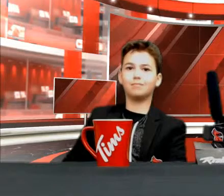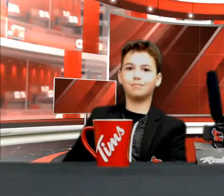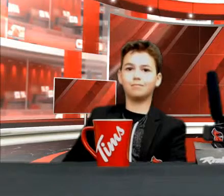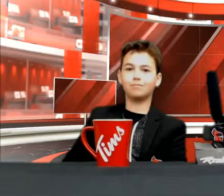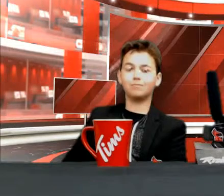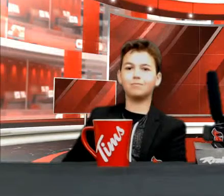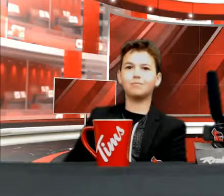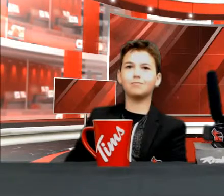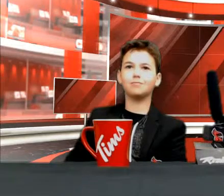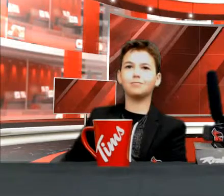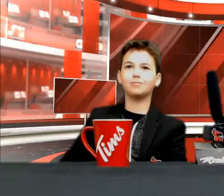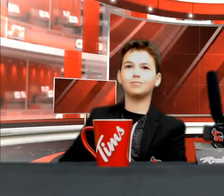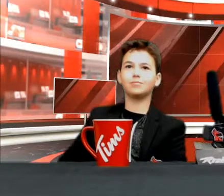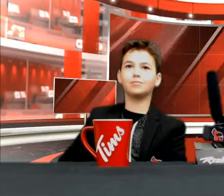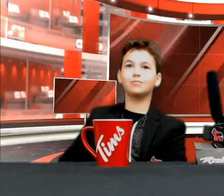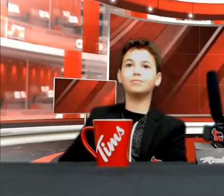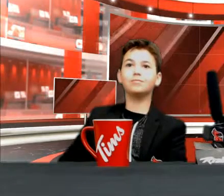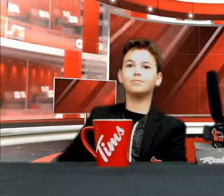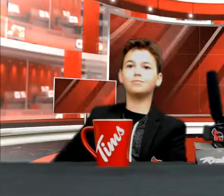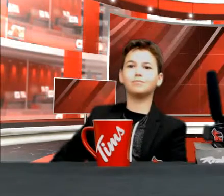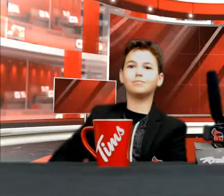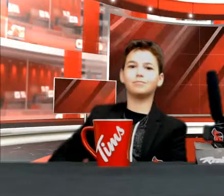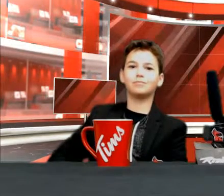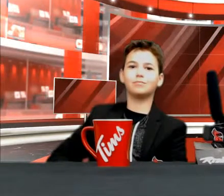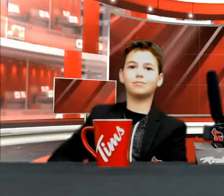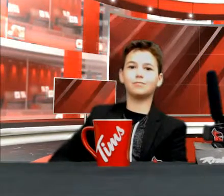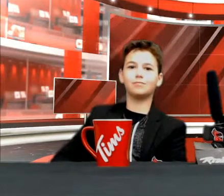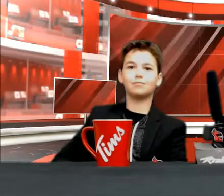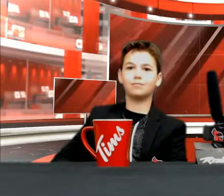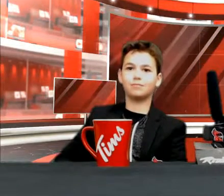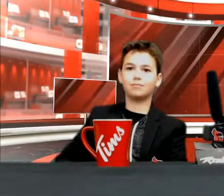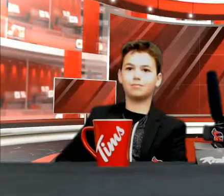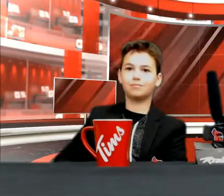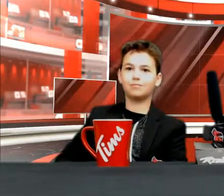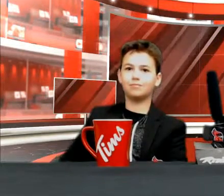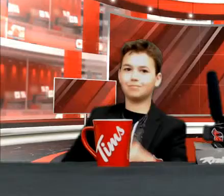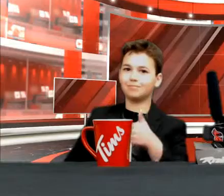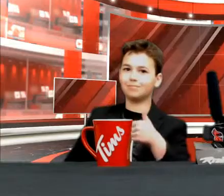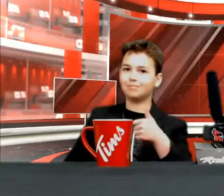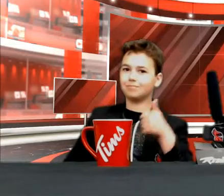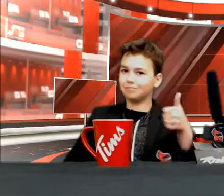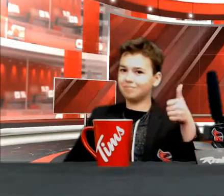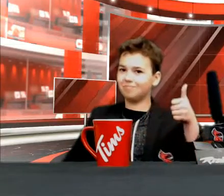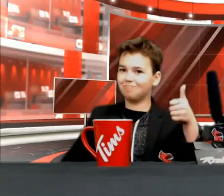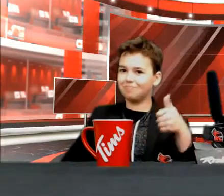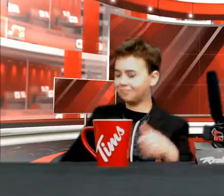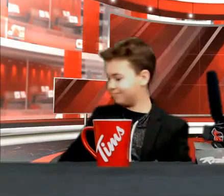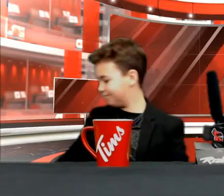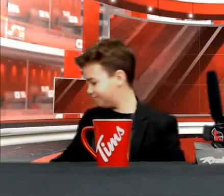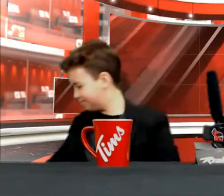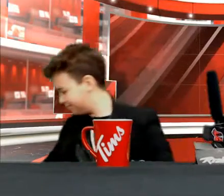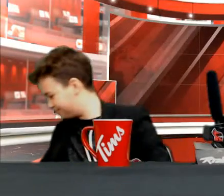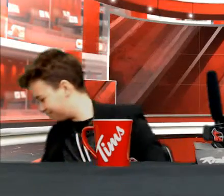And congratulations to Lisa Craker's class. Please have a student come down to the broadcast center to claim your delicious prize.